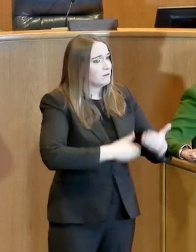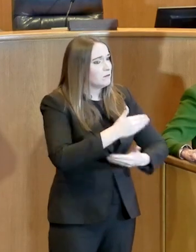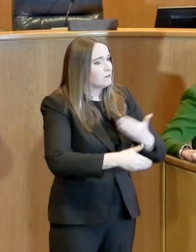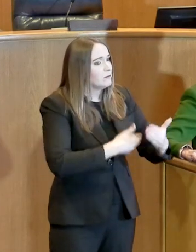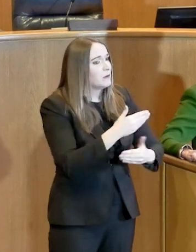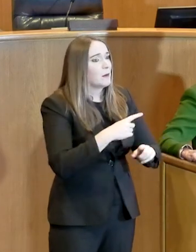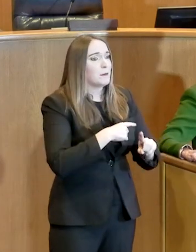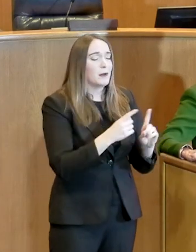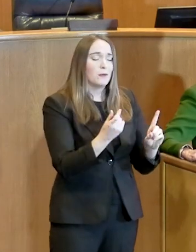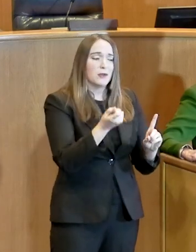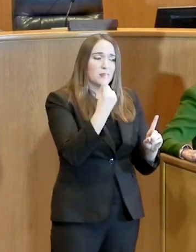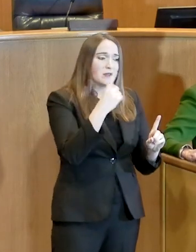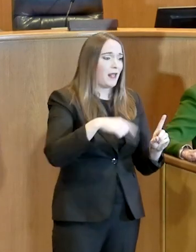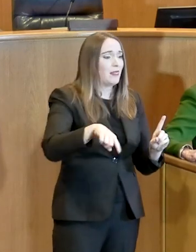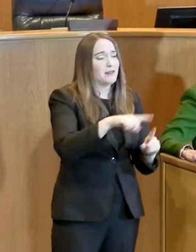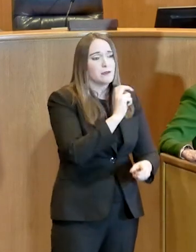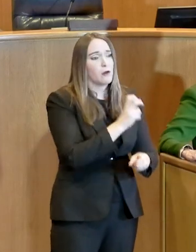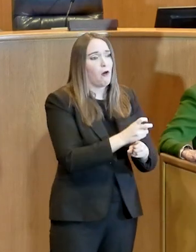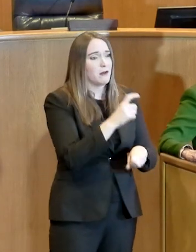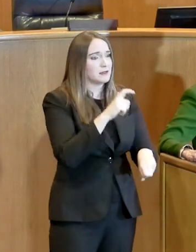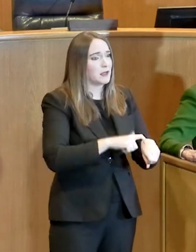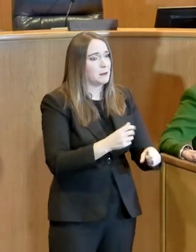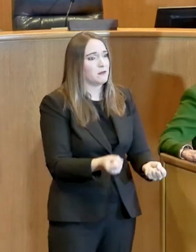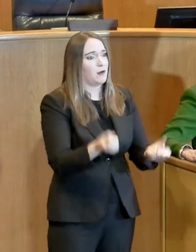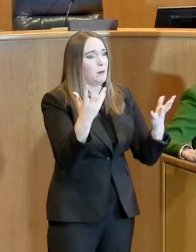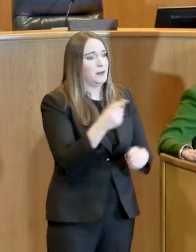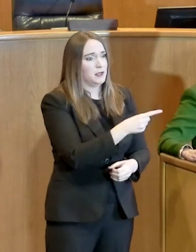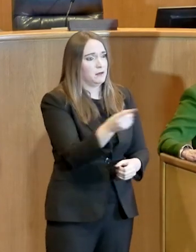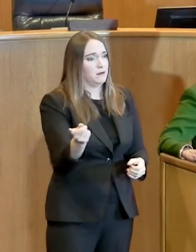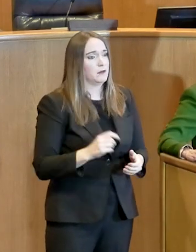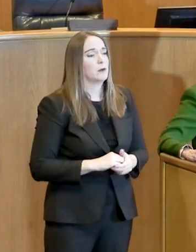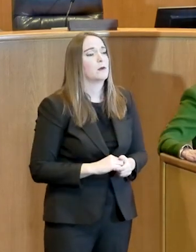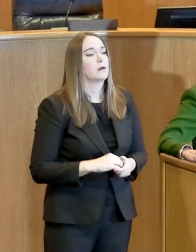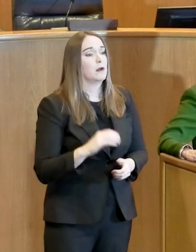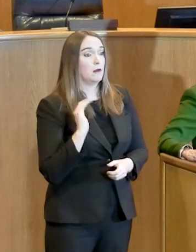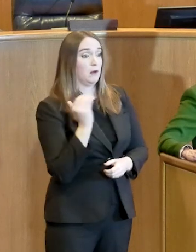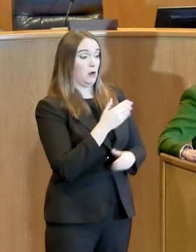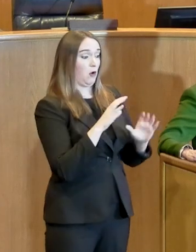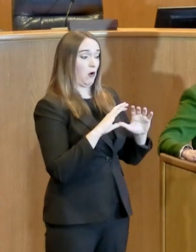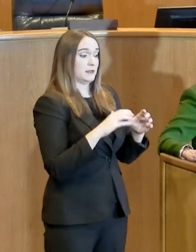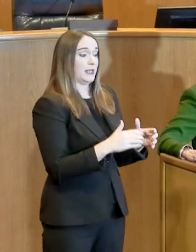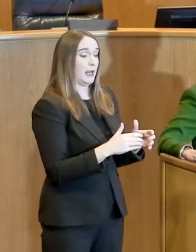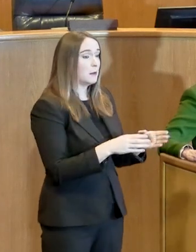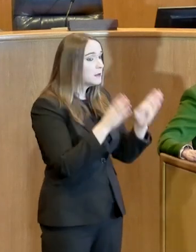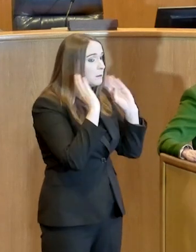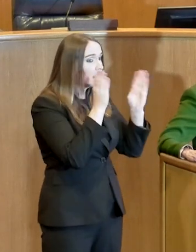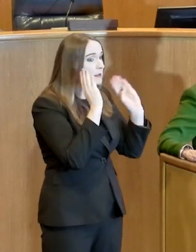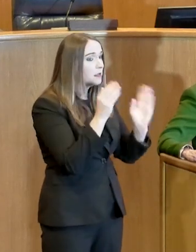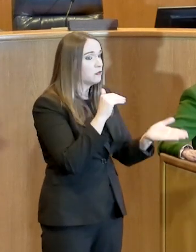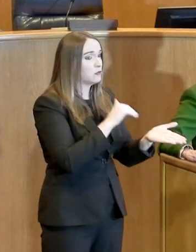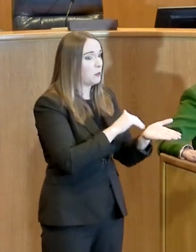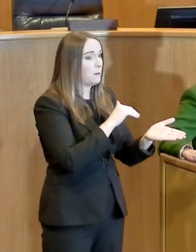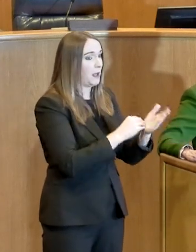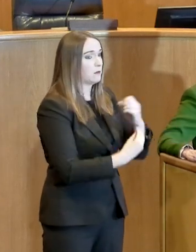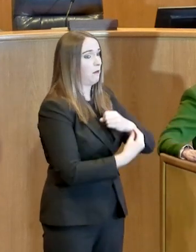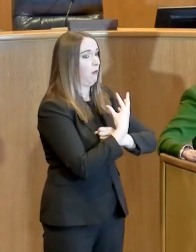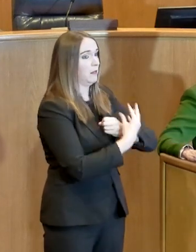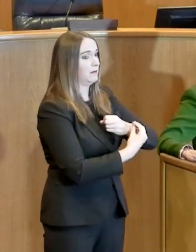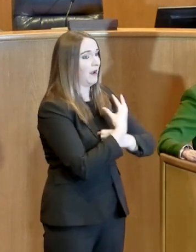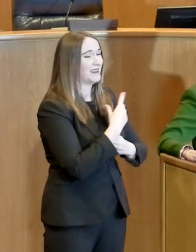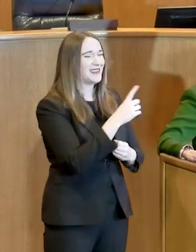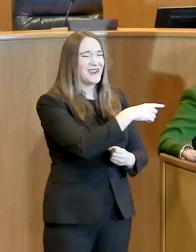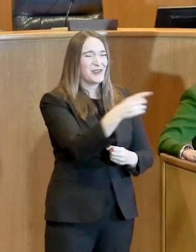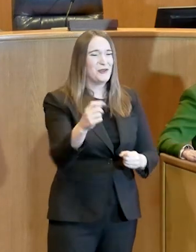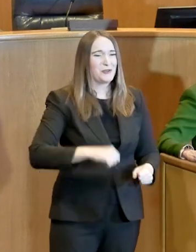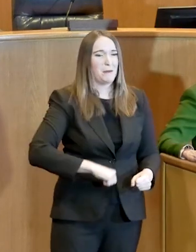Our team has relied, as I said earlier, on medical advice, and all of you should be very proud of county employees,